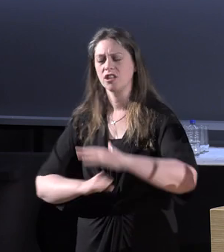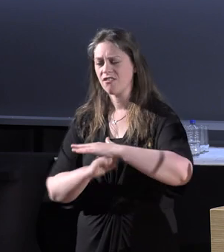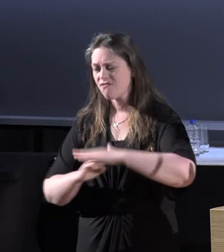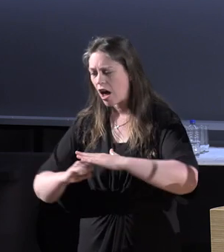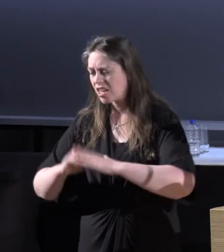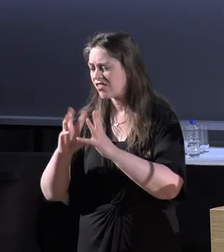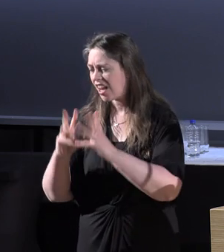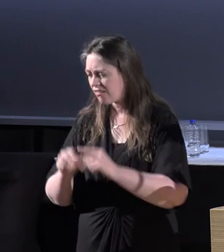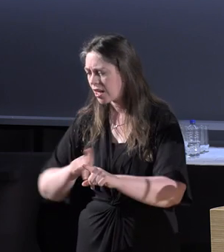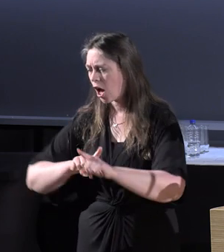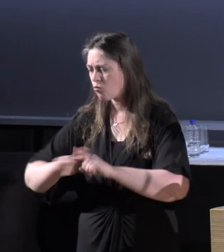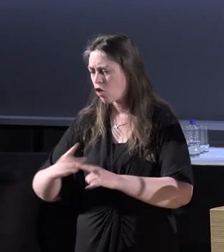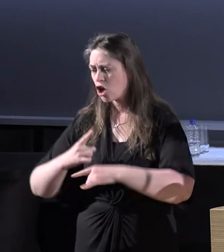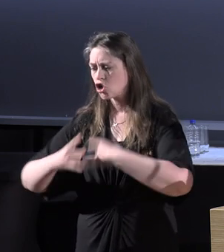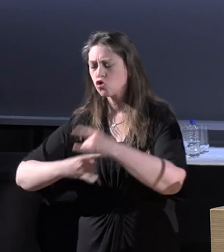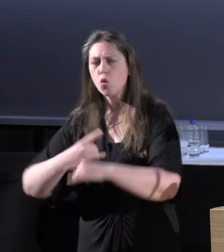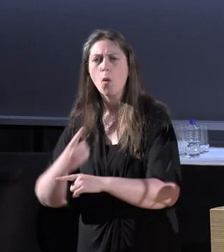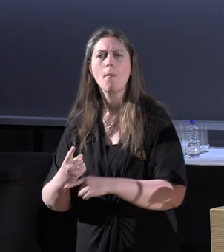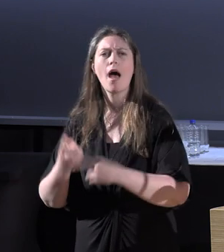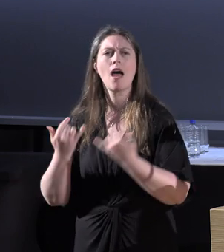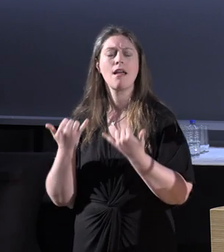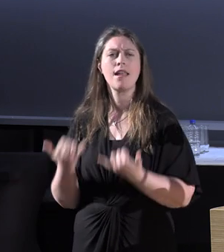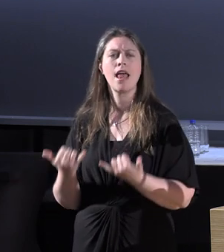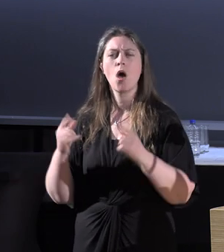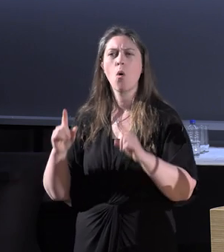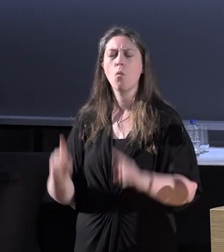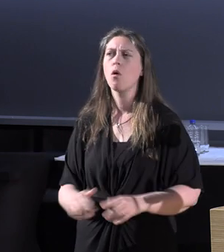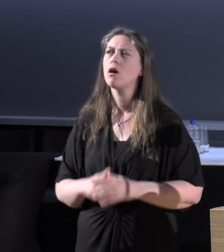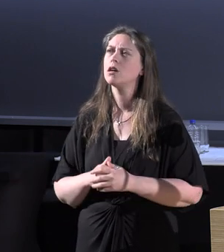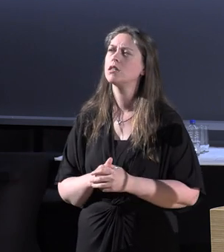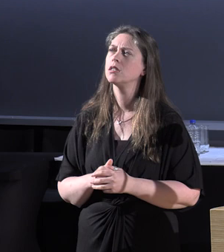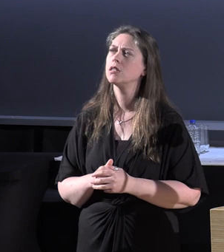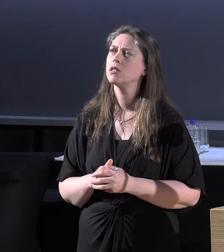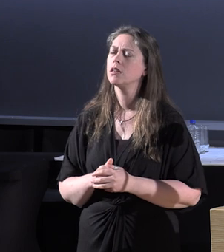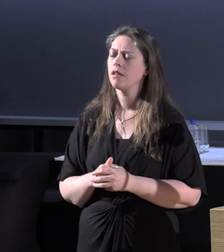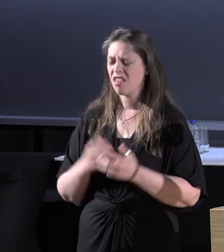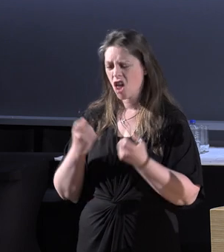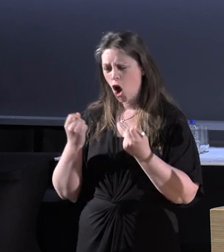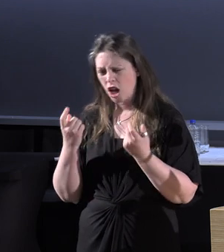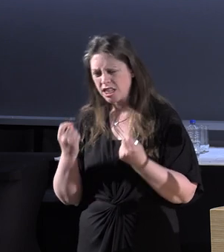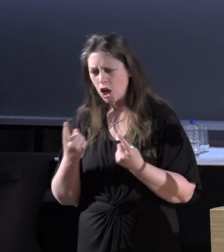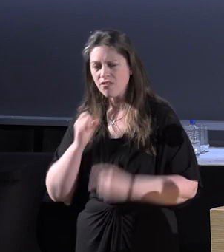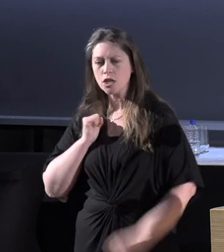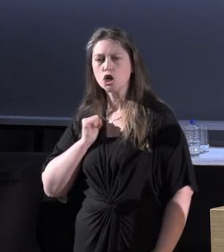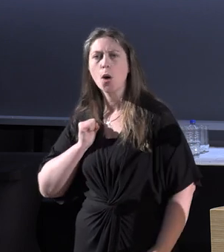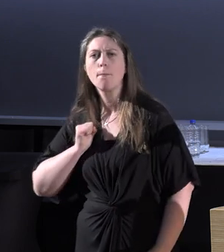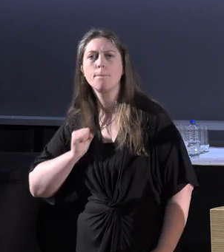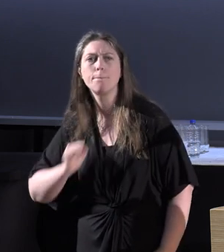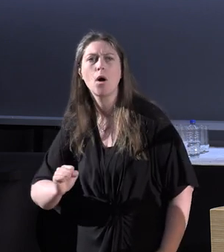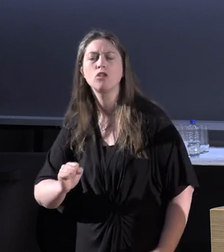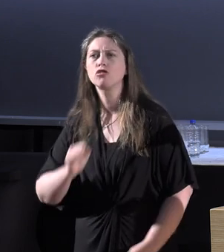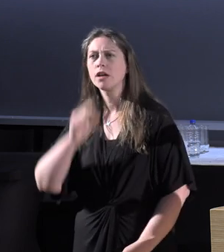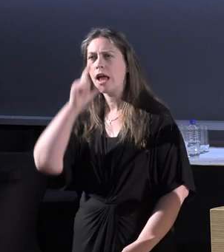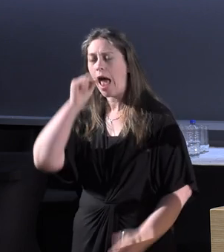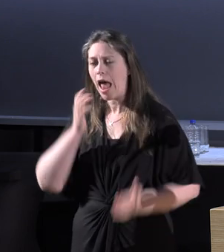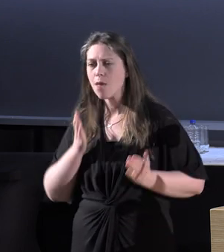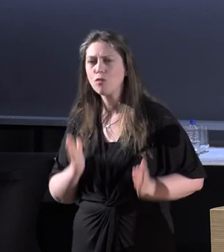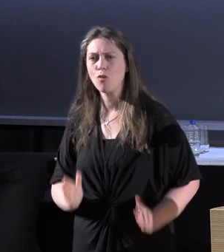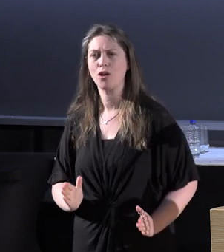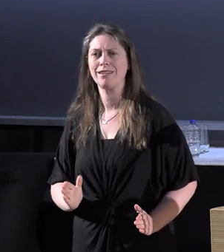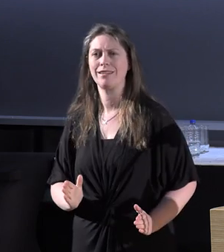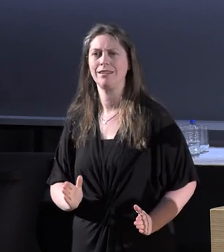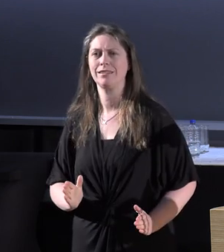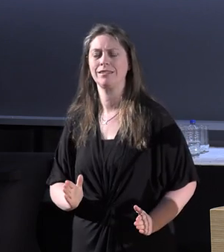for what I'm trying to talk about briefly is the notion of compulsory, compulsory able-bodiedness